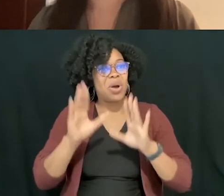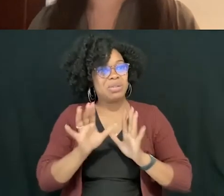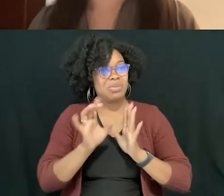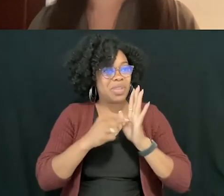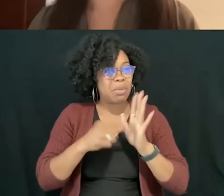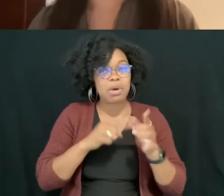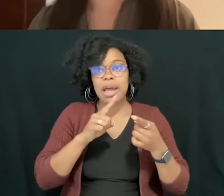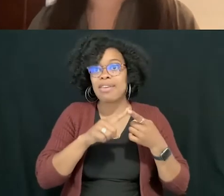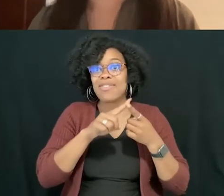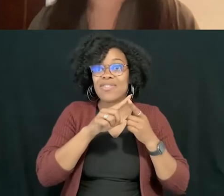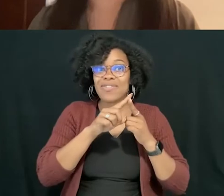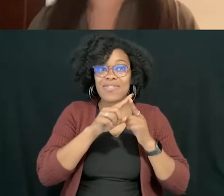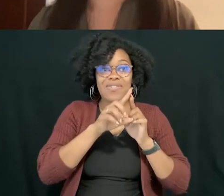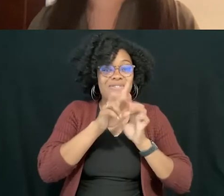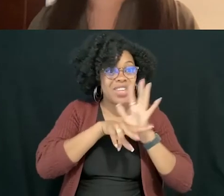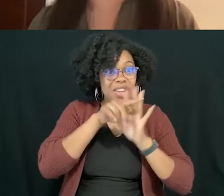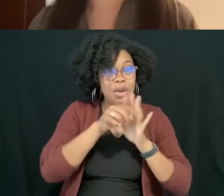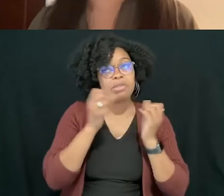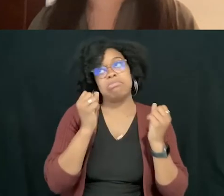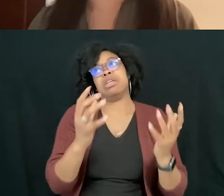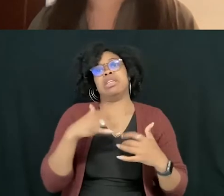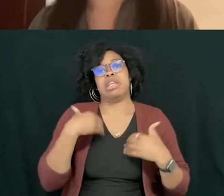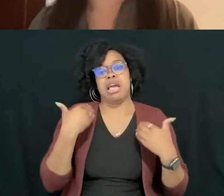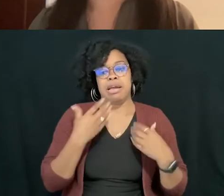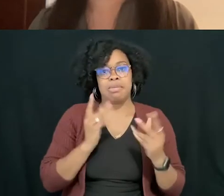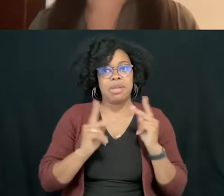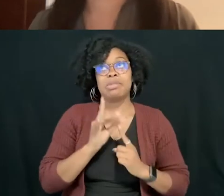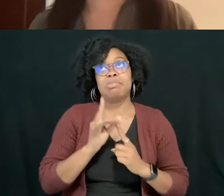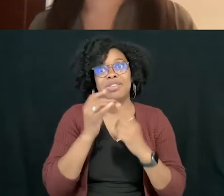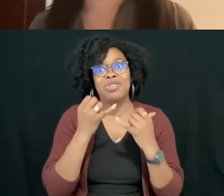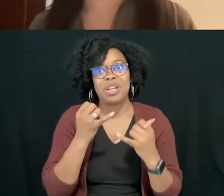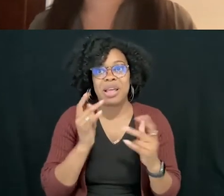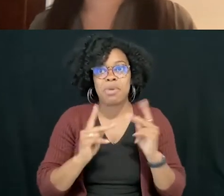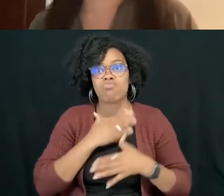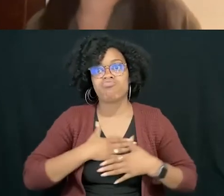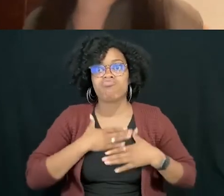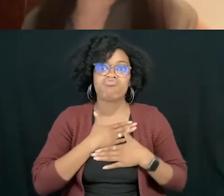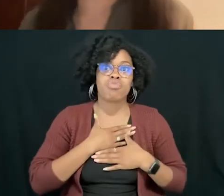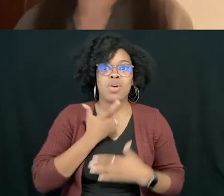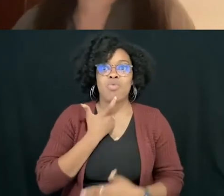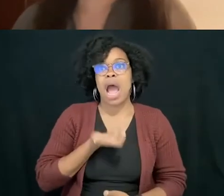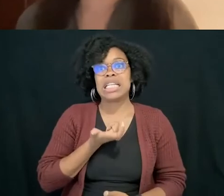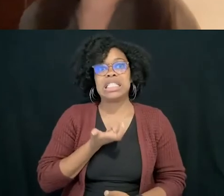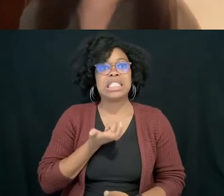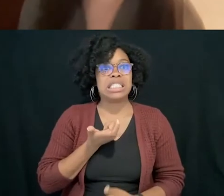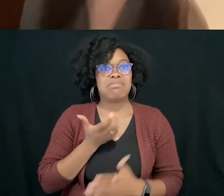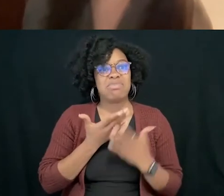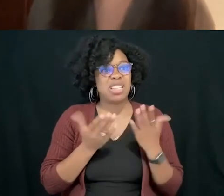young people, especially in today's world, you know, like to watch things on, on devices. And so there's some